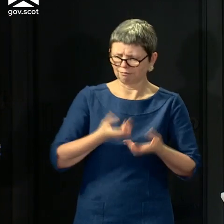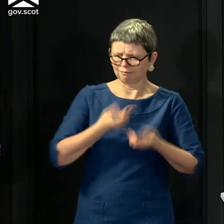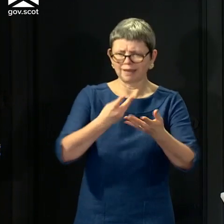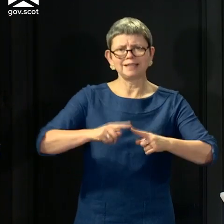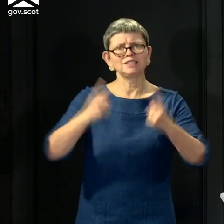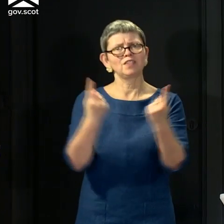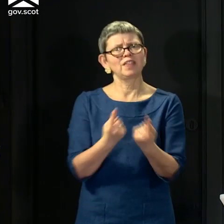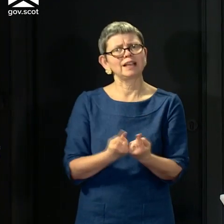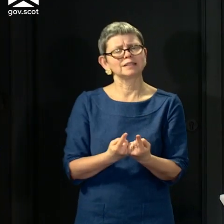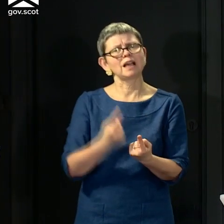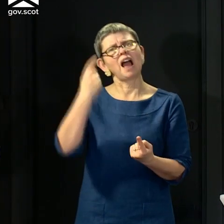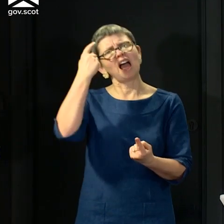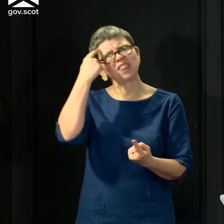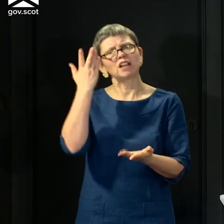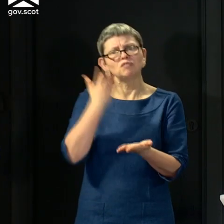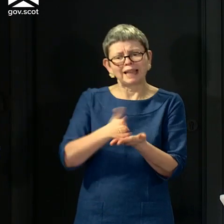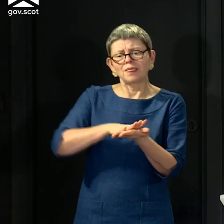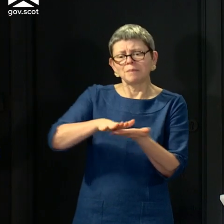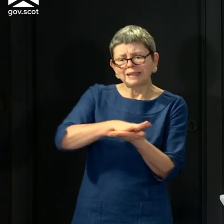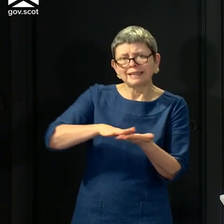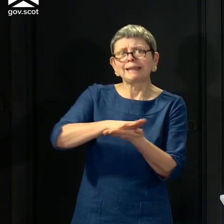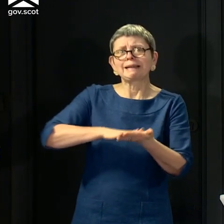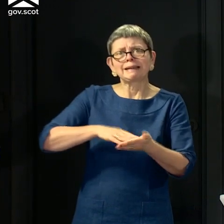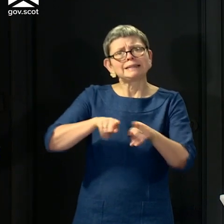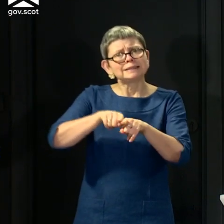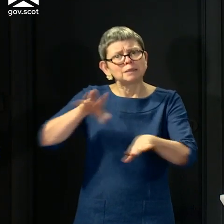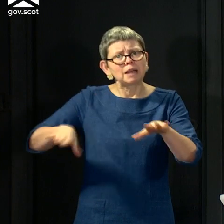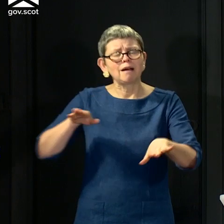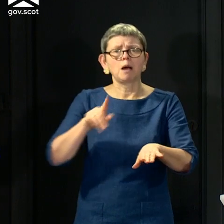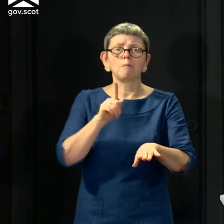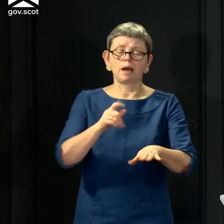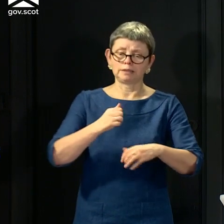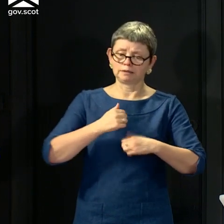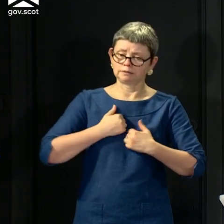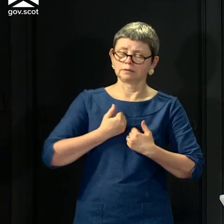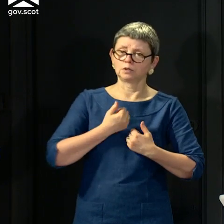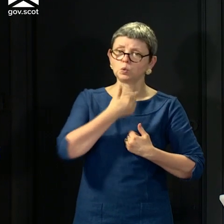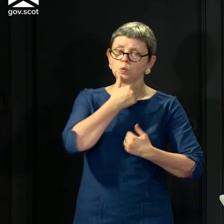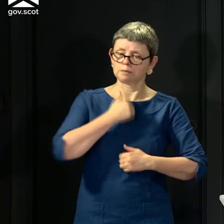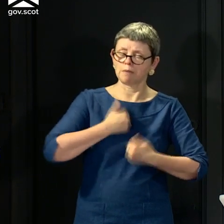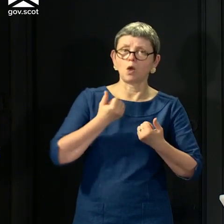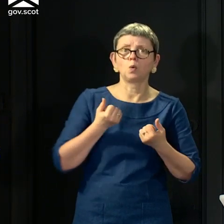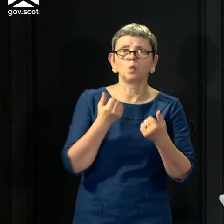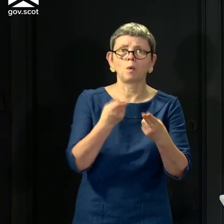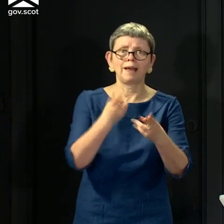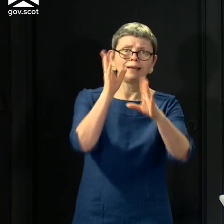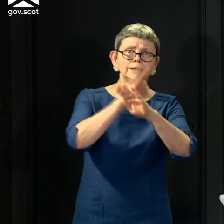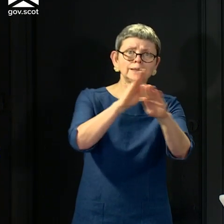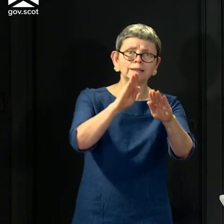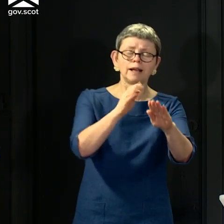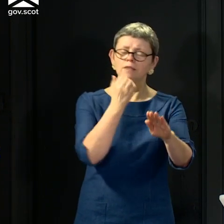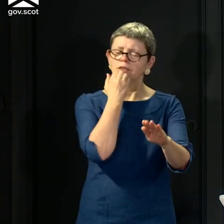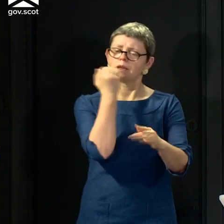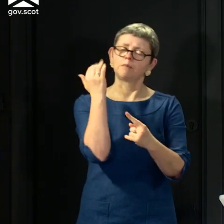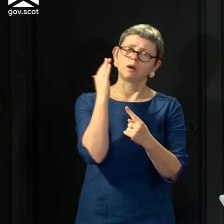saying, but I will continue to choose my own words and say things in my own way. And the most important message I want to get